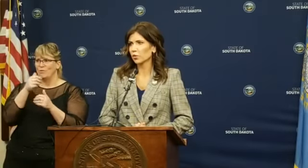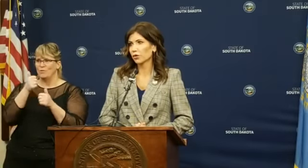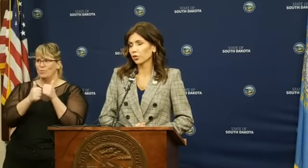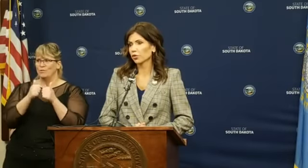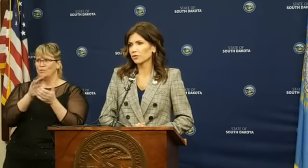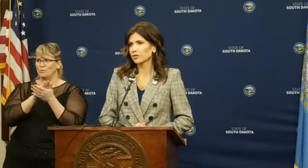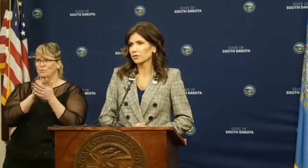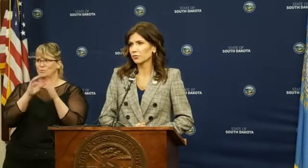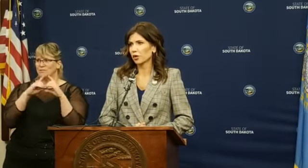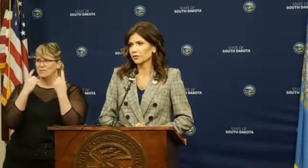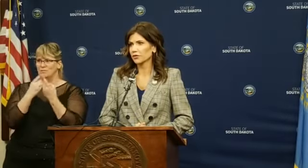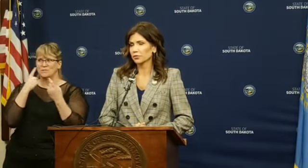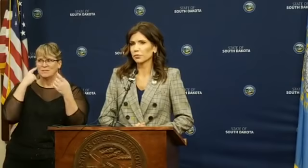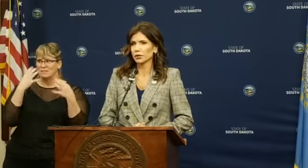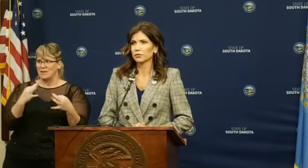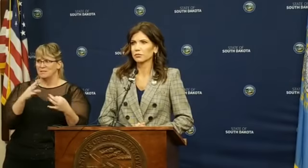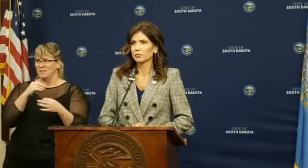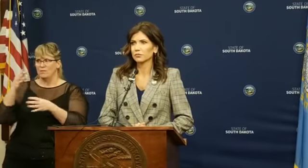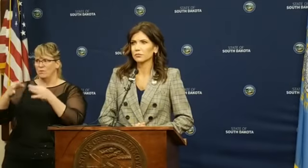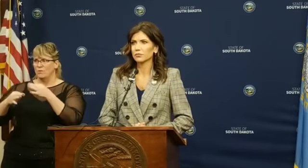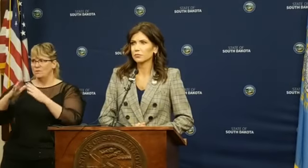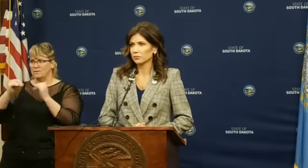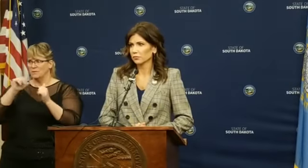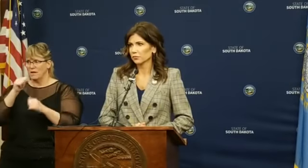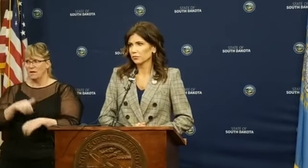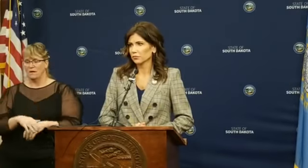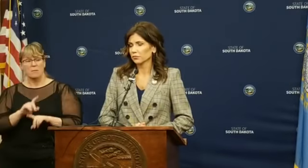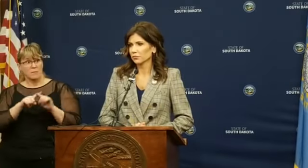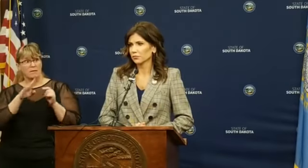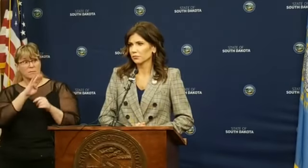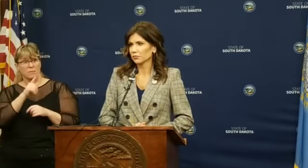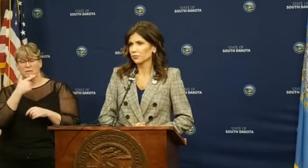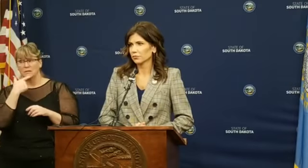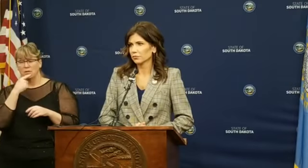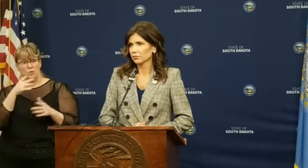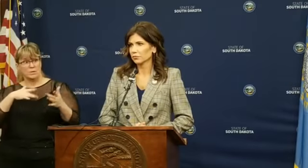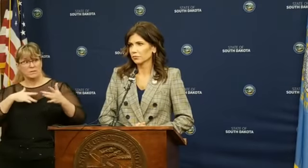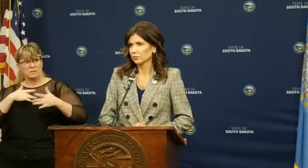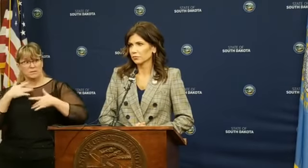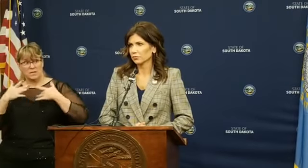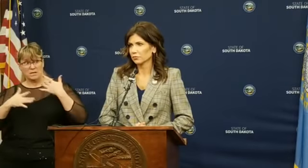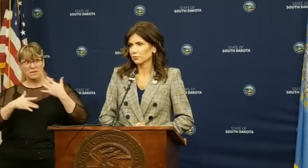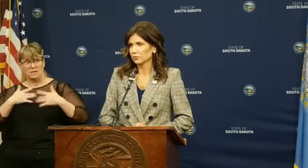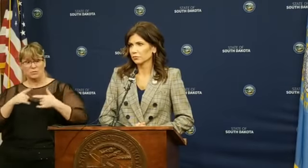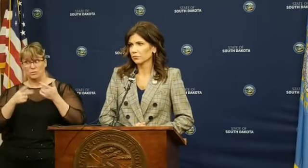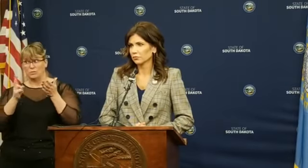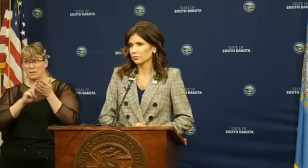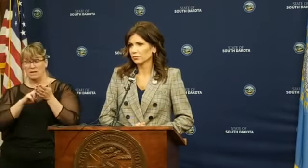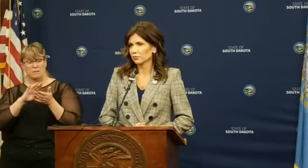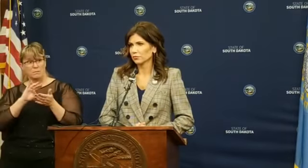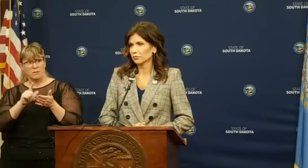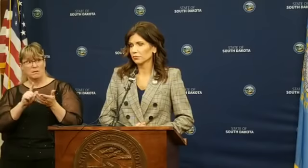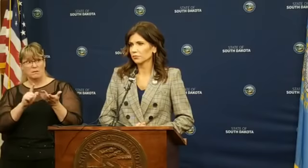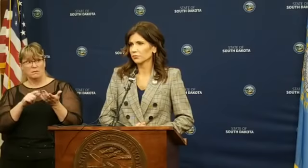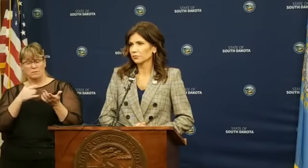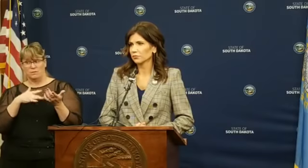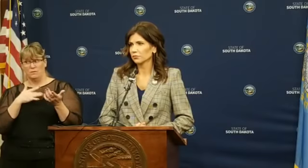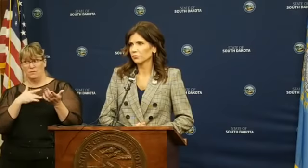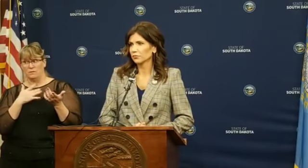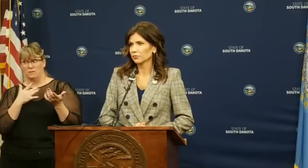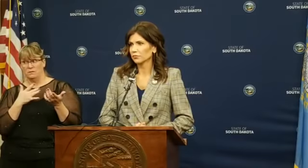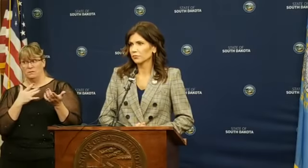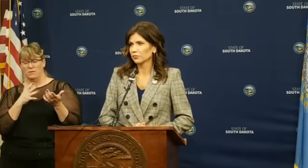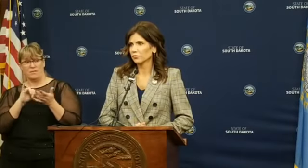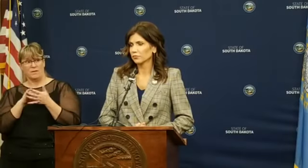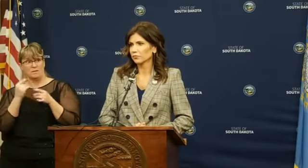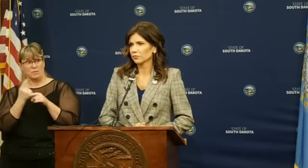and what the court system process would be. But that's what the bill said, and you said you were excited to sign the bill. Do you think that is